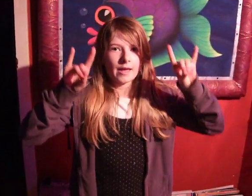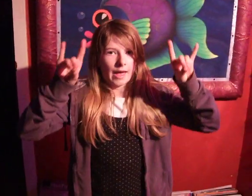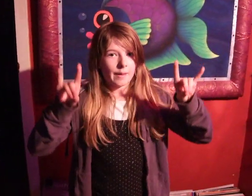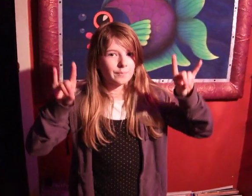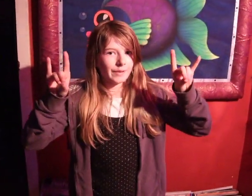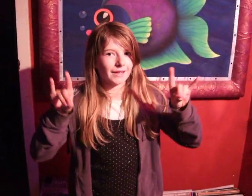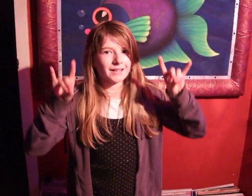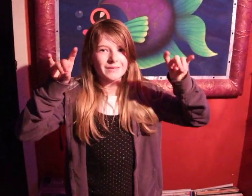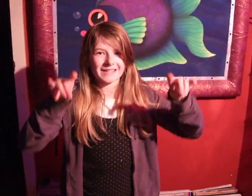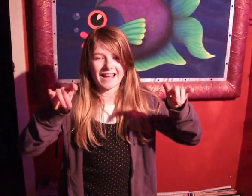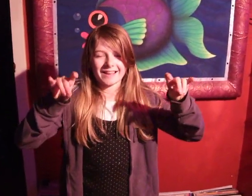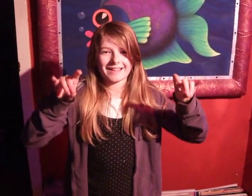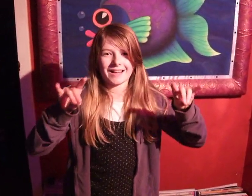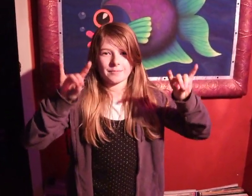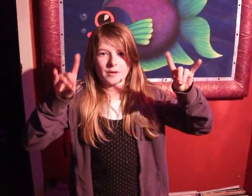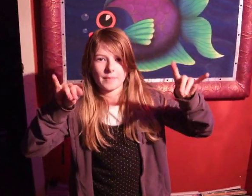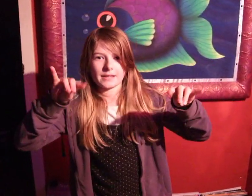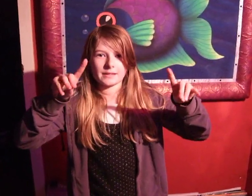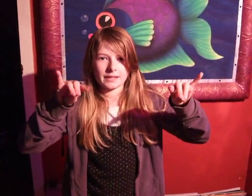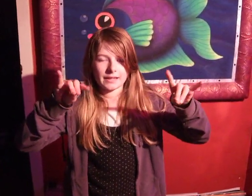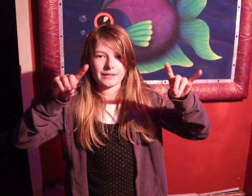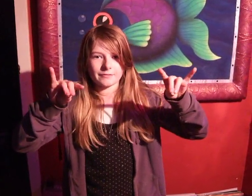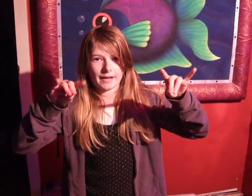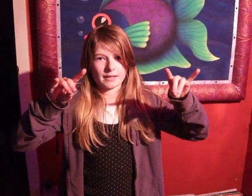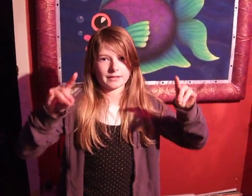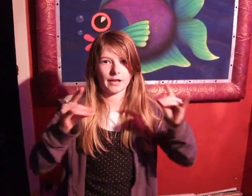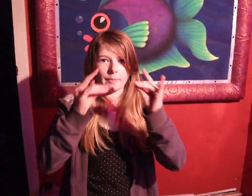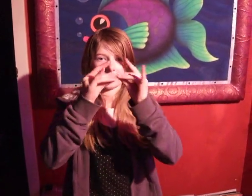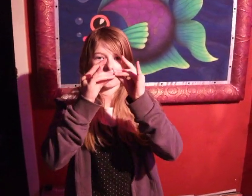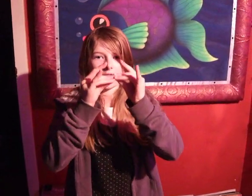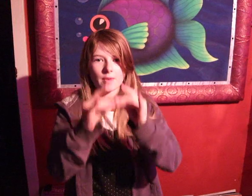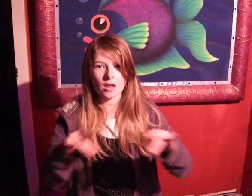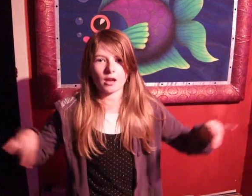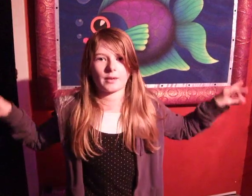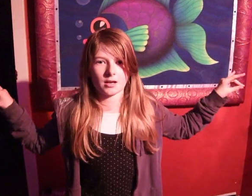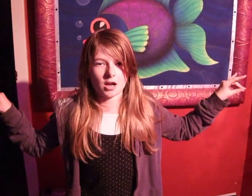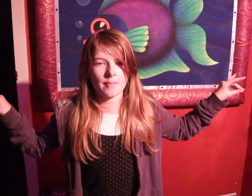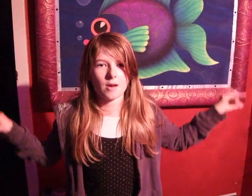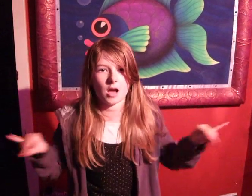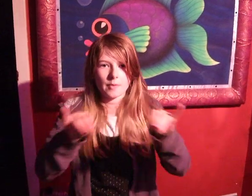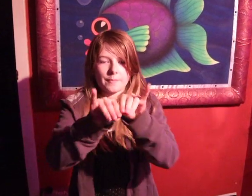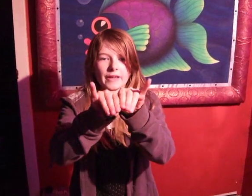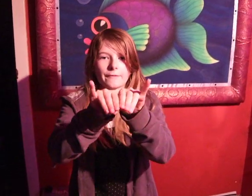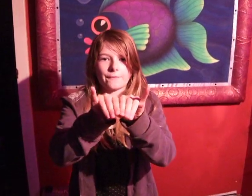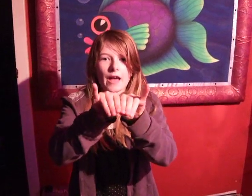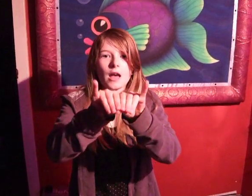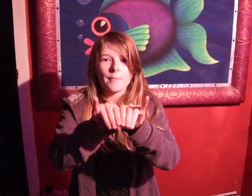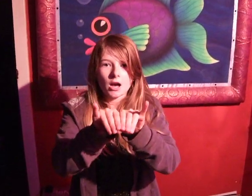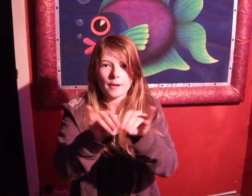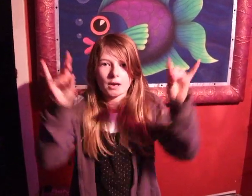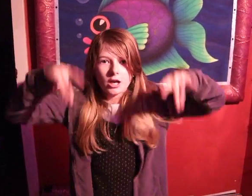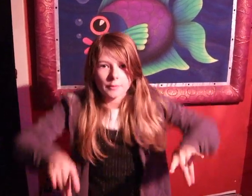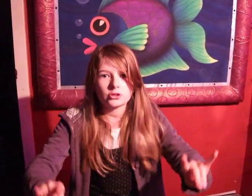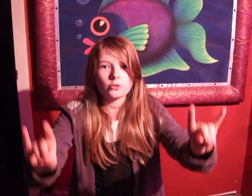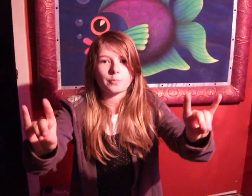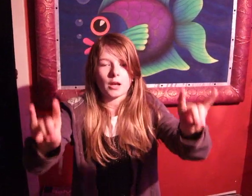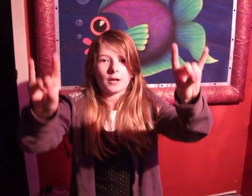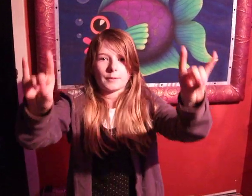Happy Llama, Sad Llama, Mentally Deranged Llama, Drama Llama, Karma Llama, Big Fat Mama Llama, Super Llama,